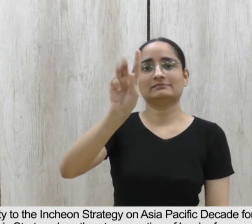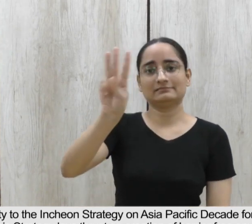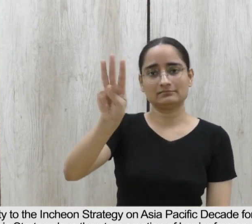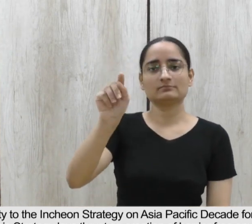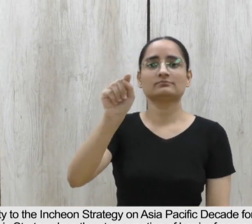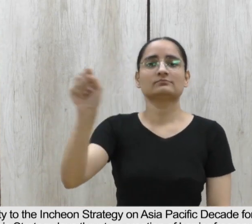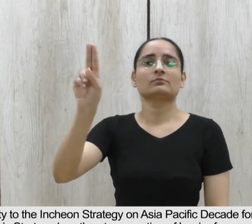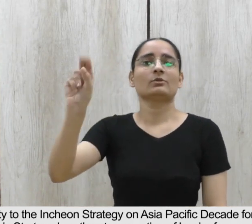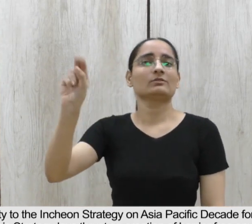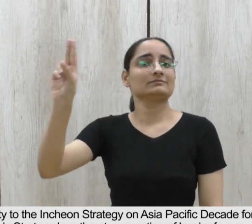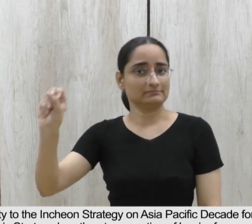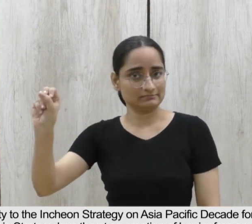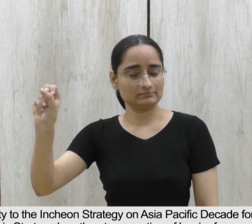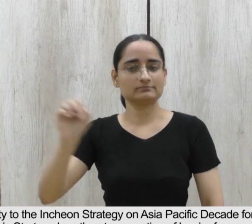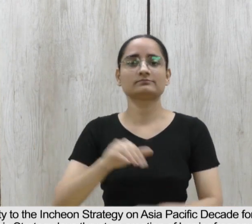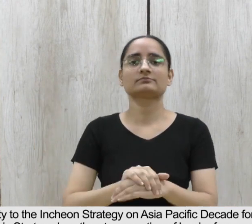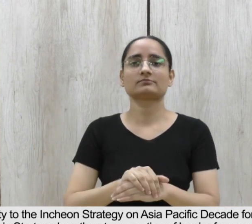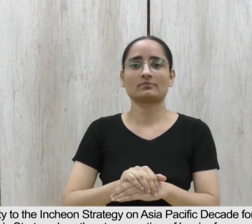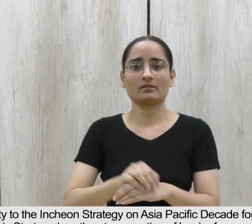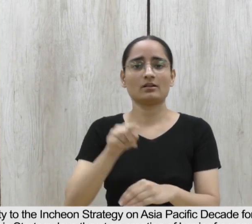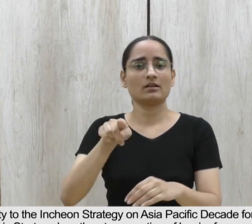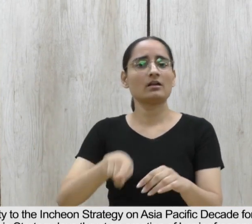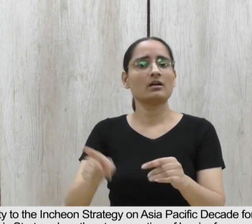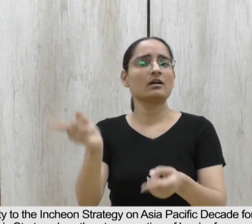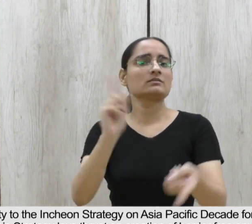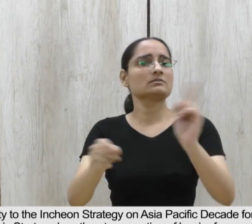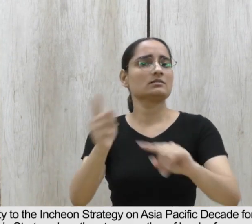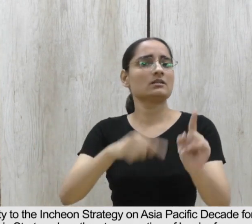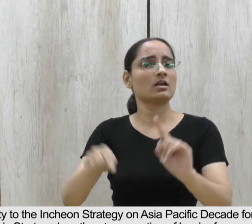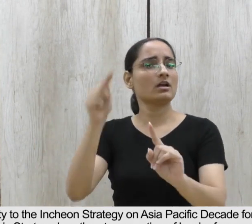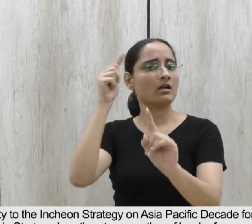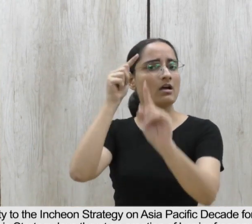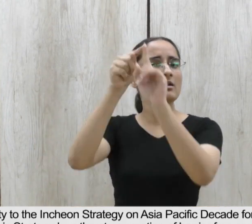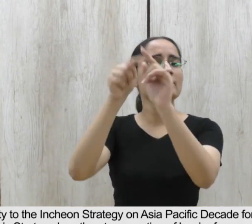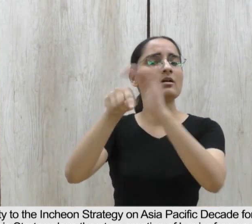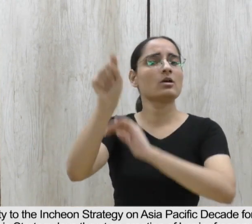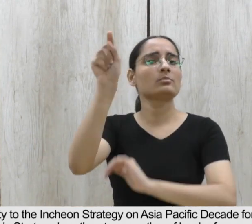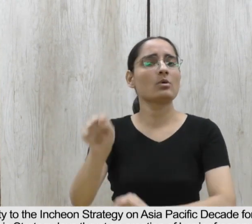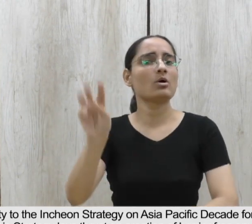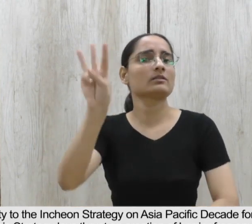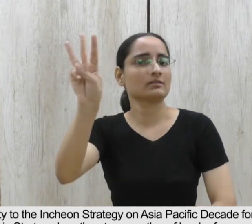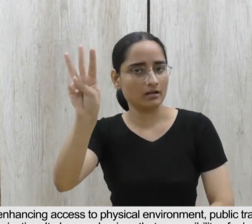of this strategy lays thrust on creation of barrier-free environment for persons with disabilities.